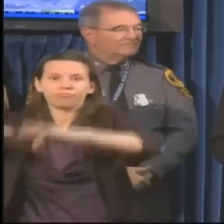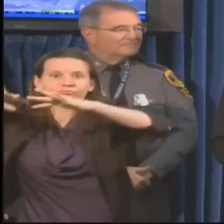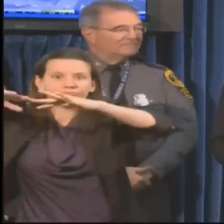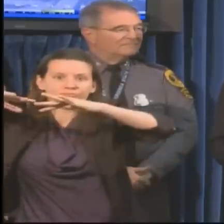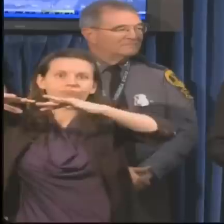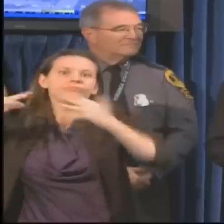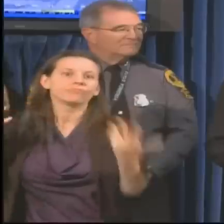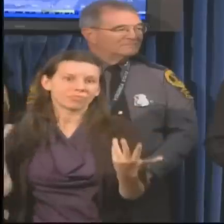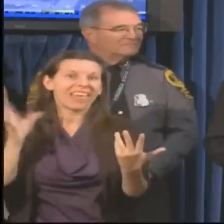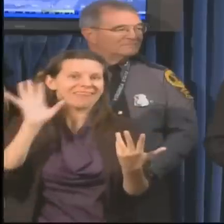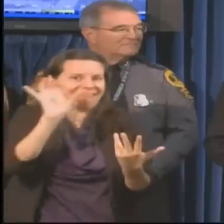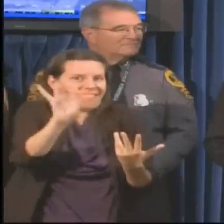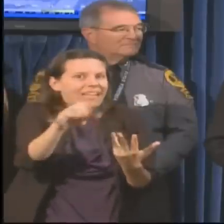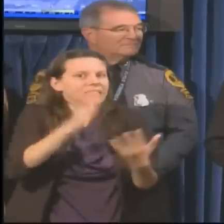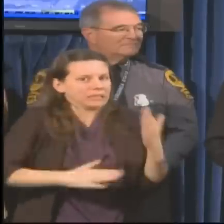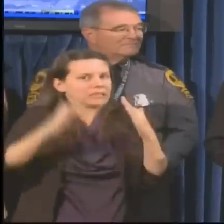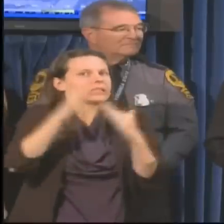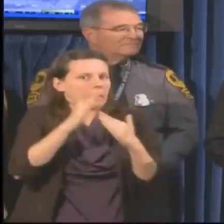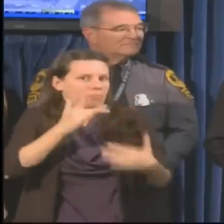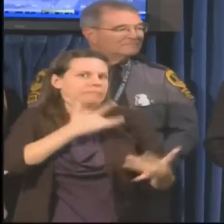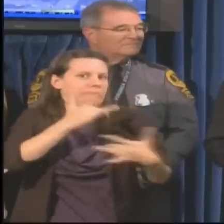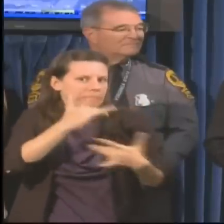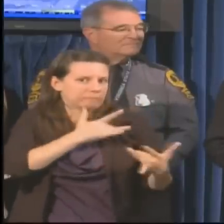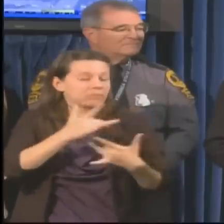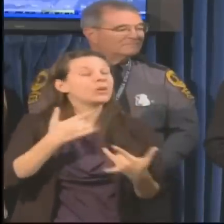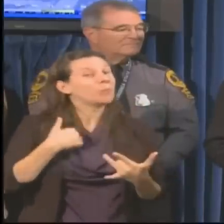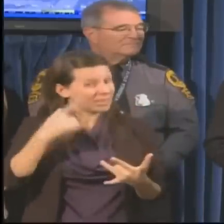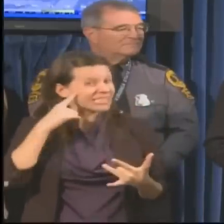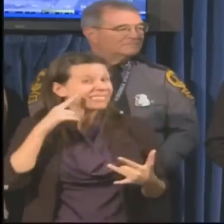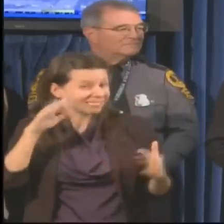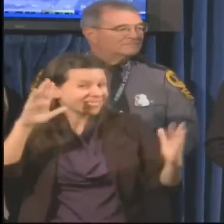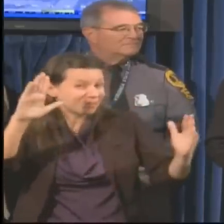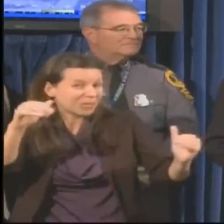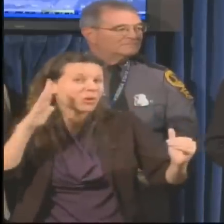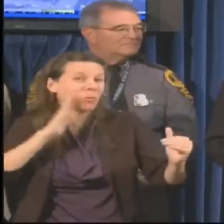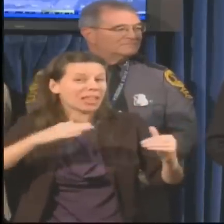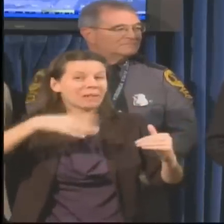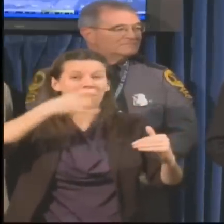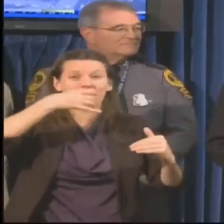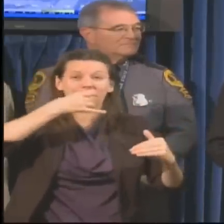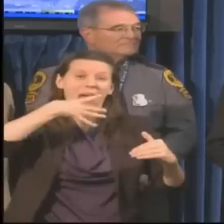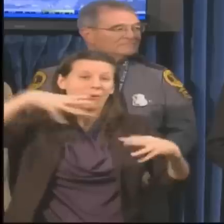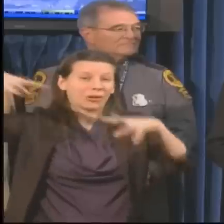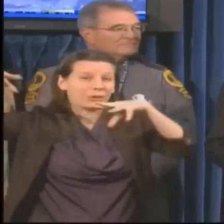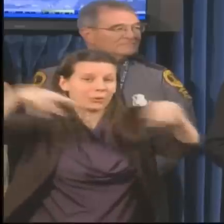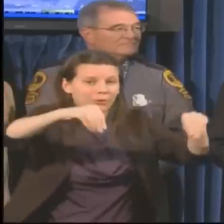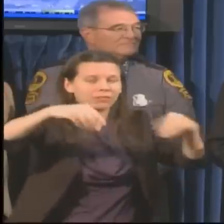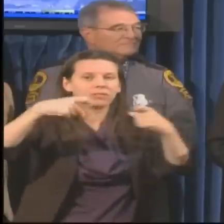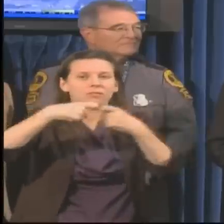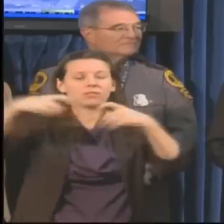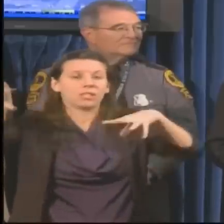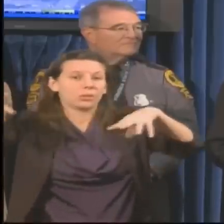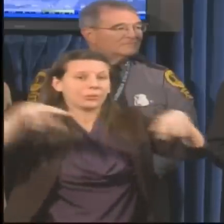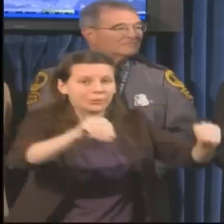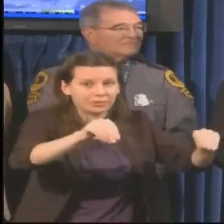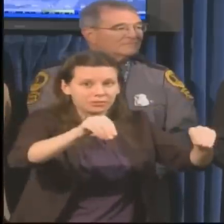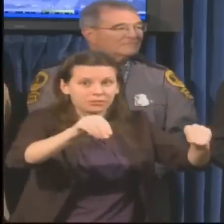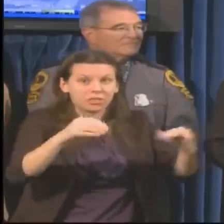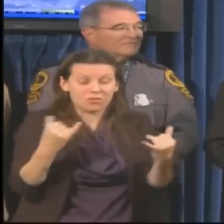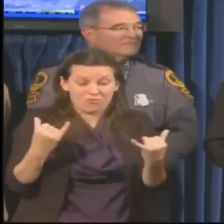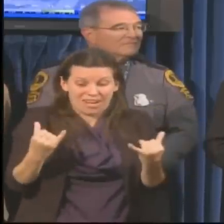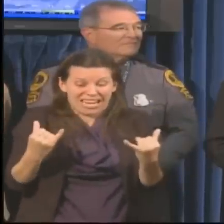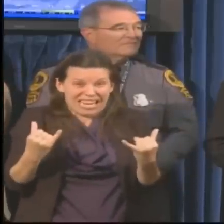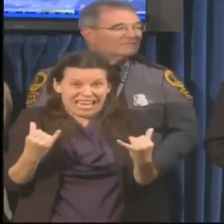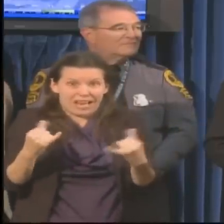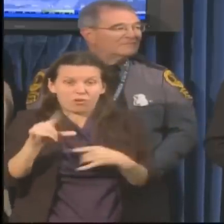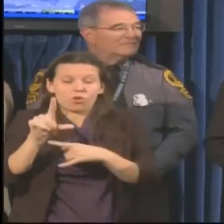expecting significant power outages. The good news at this point is while 20,000 people have been without power at some point, right now